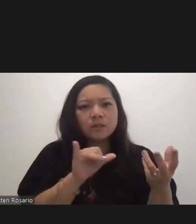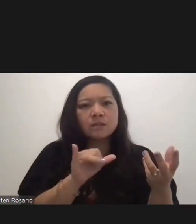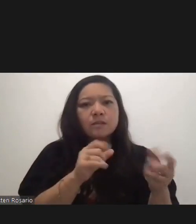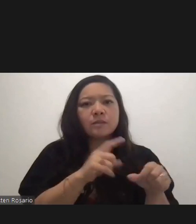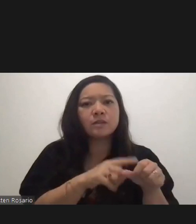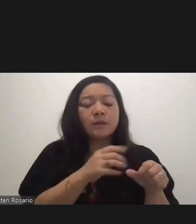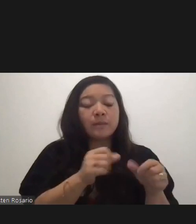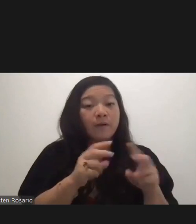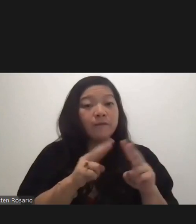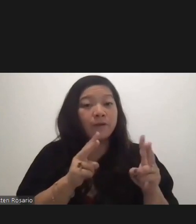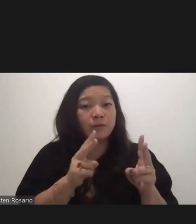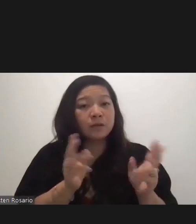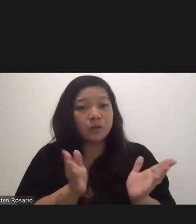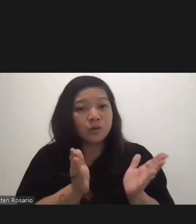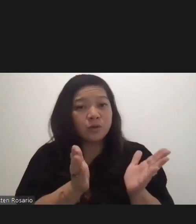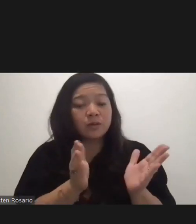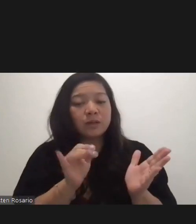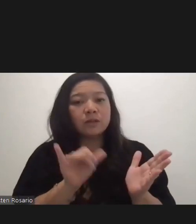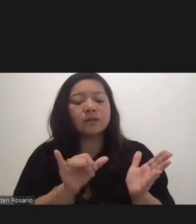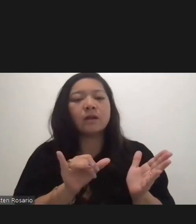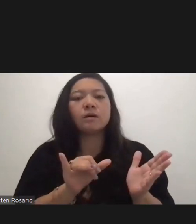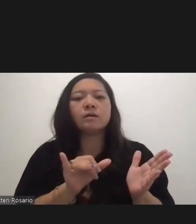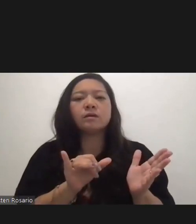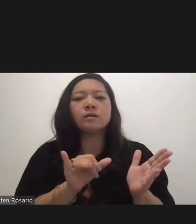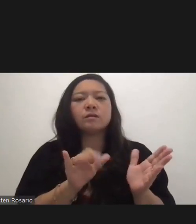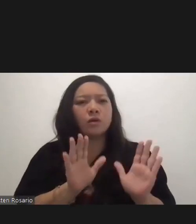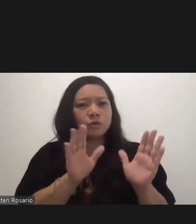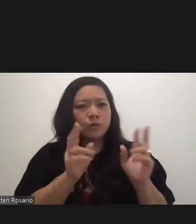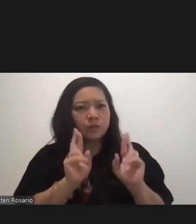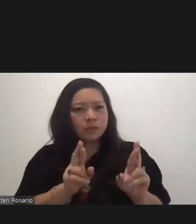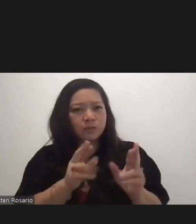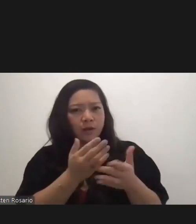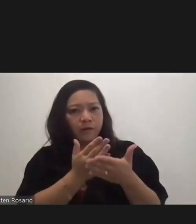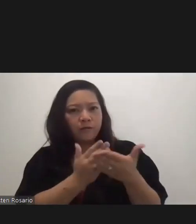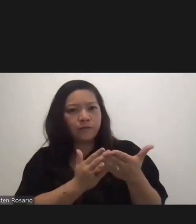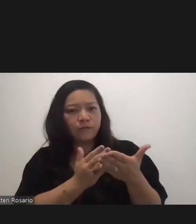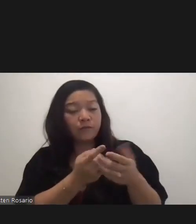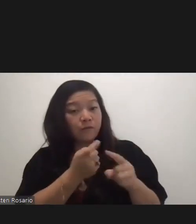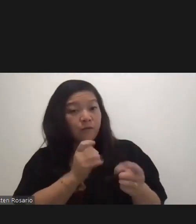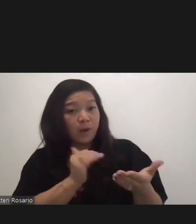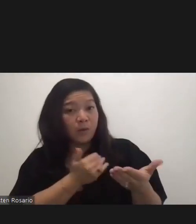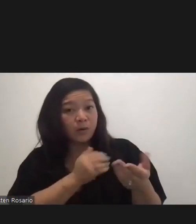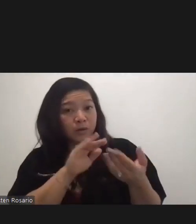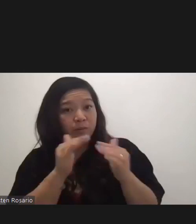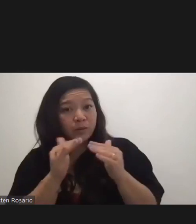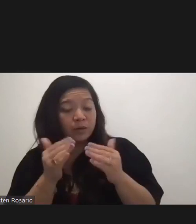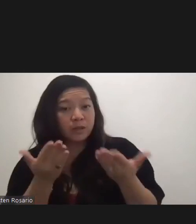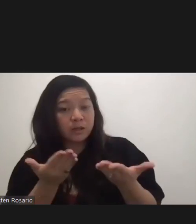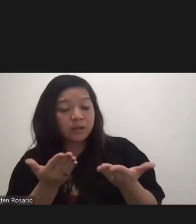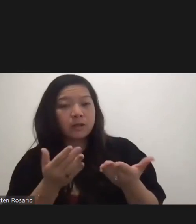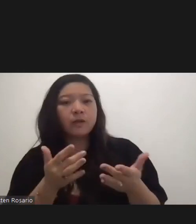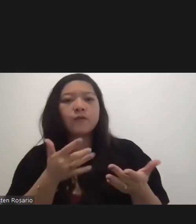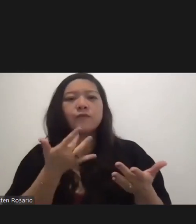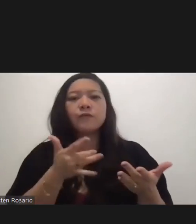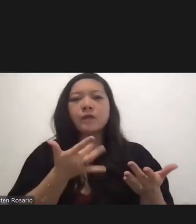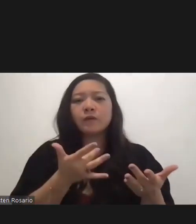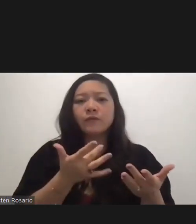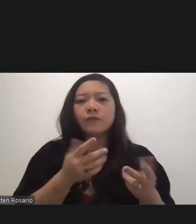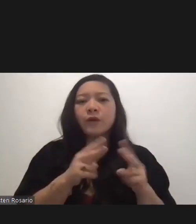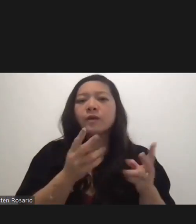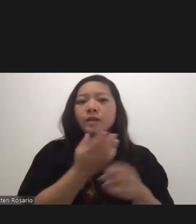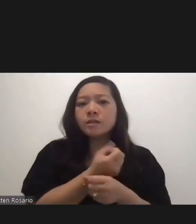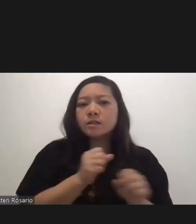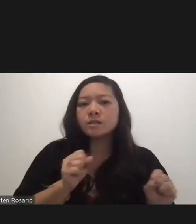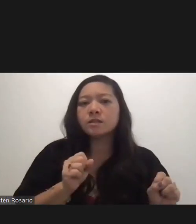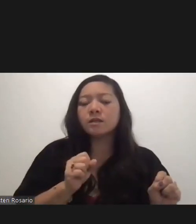encouraged with the great response from our community, feeling very safe and feeling